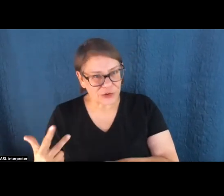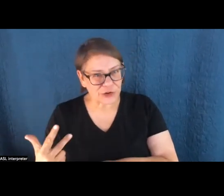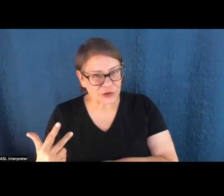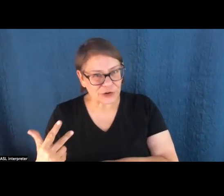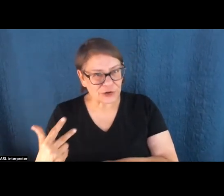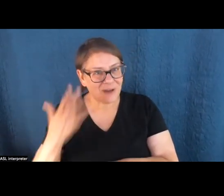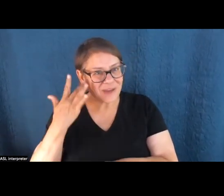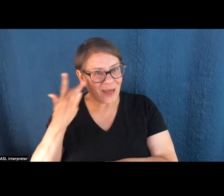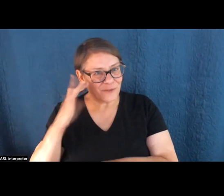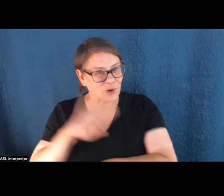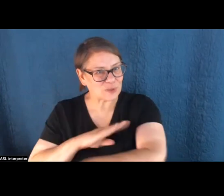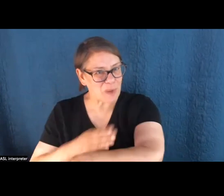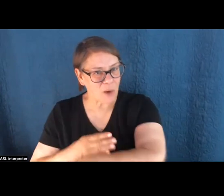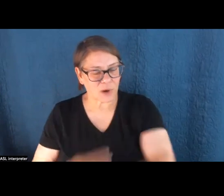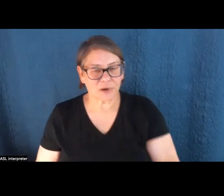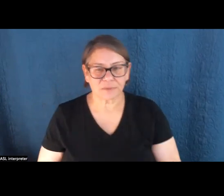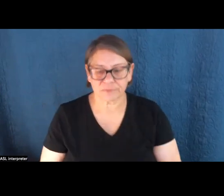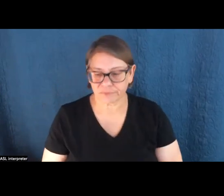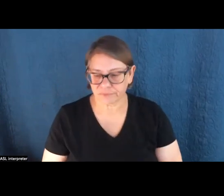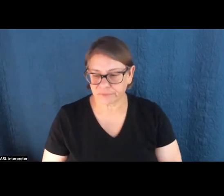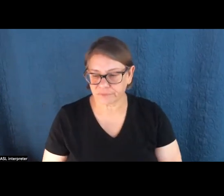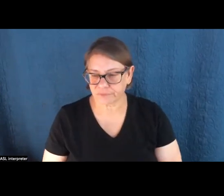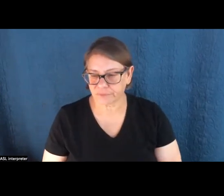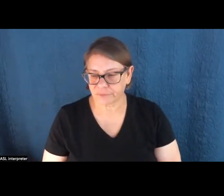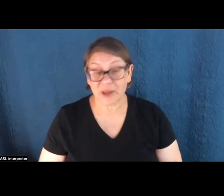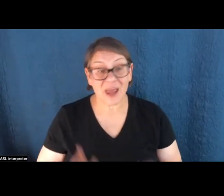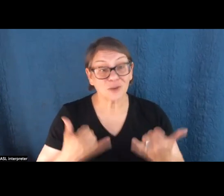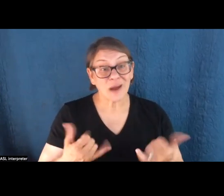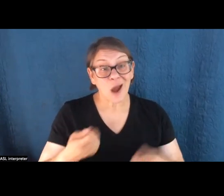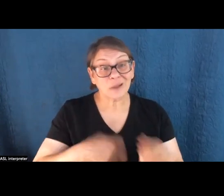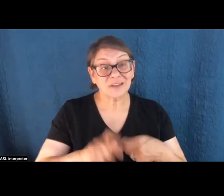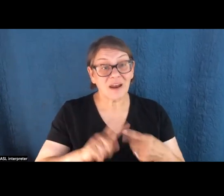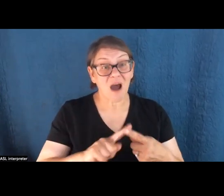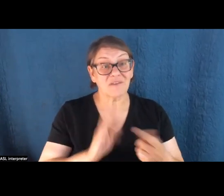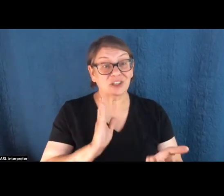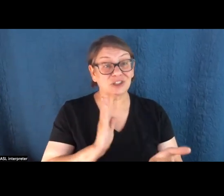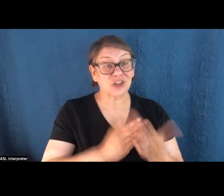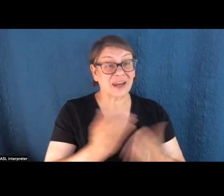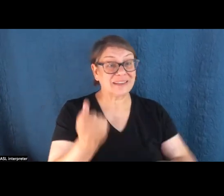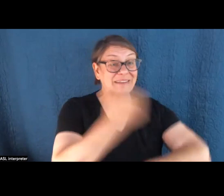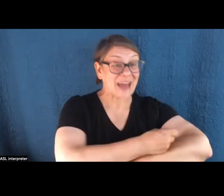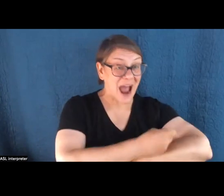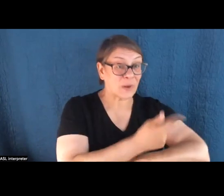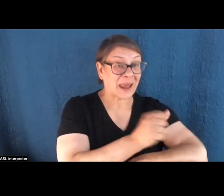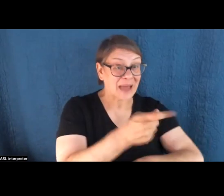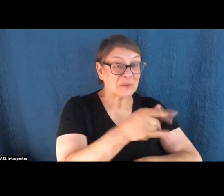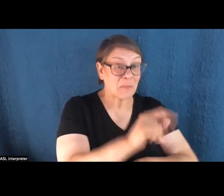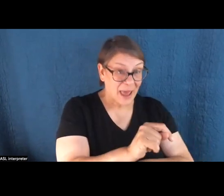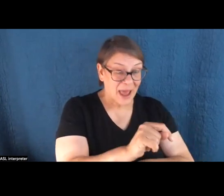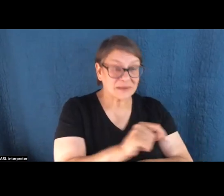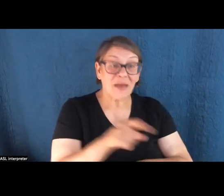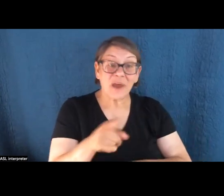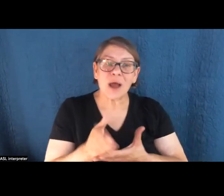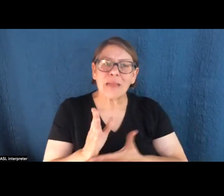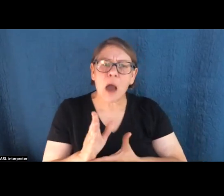about this, right now, rather than shutting down gas plants, the state has been allowing certain ones that were supposed to